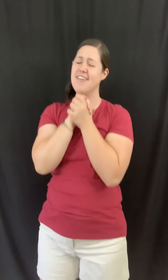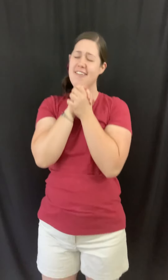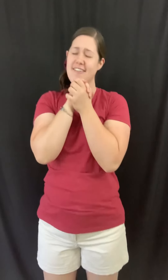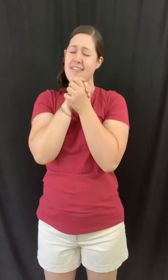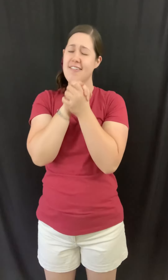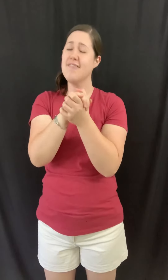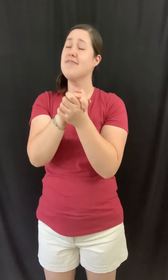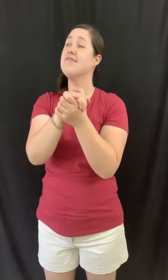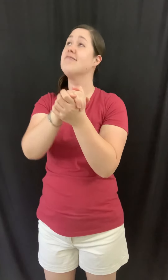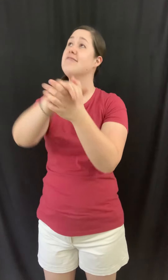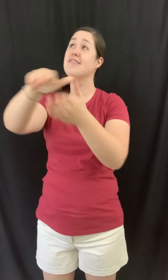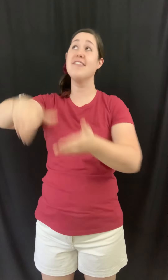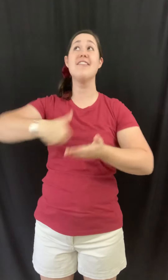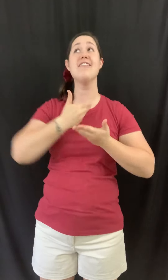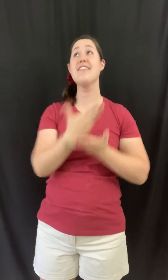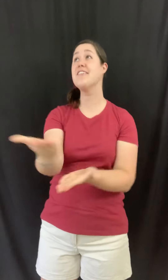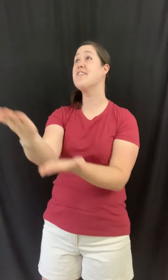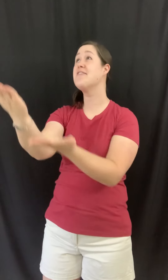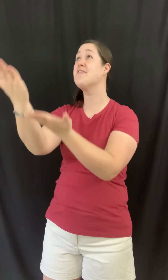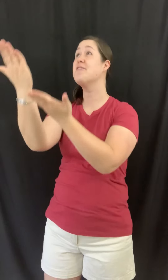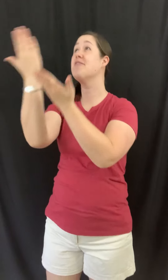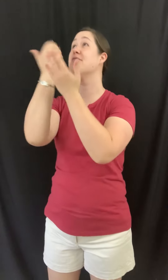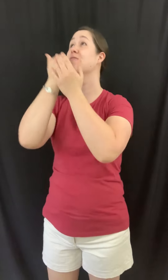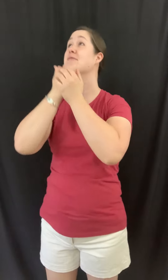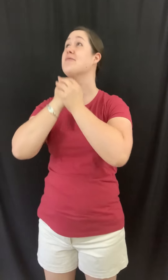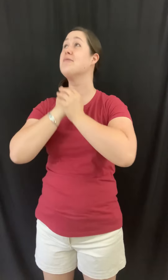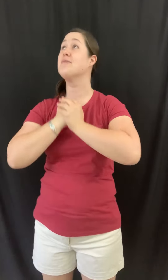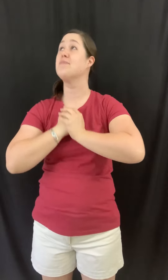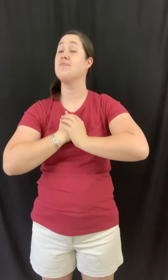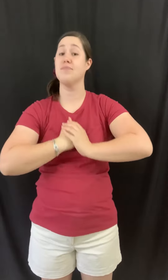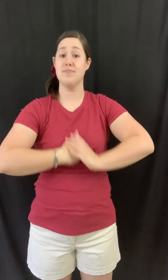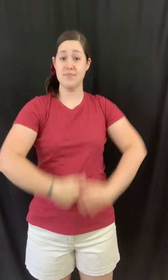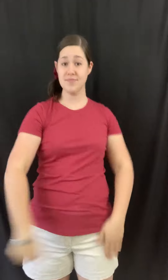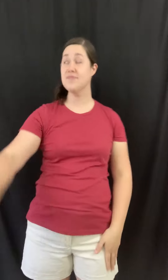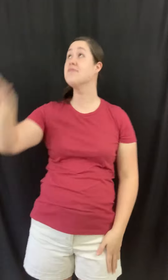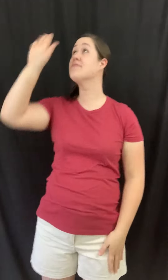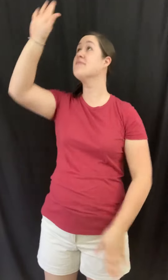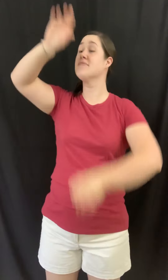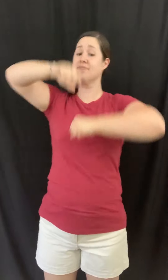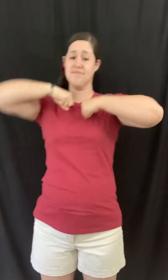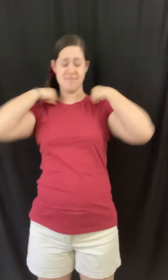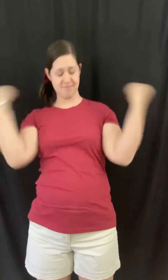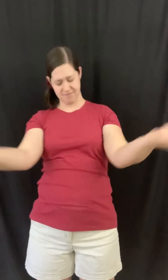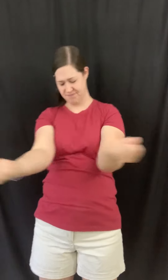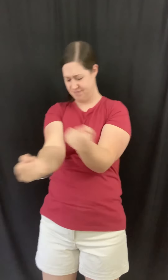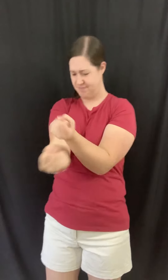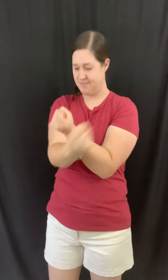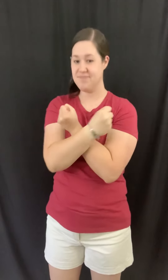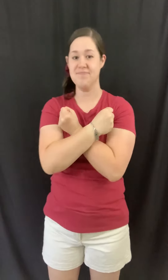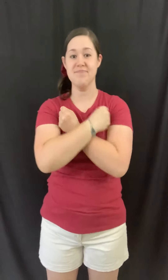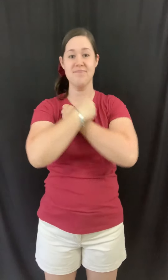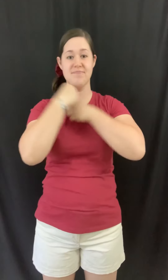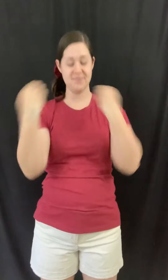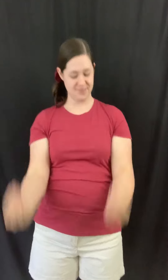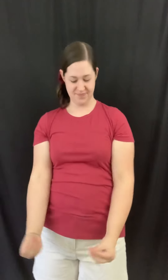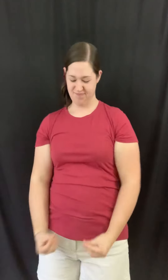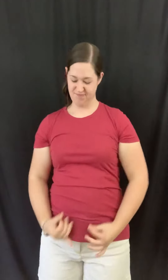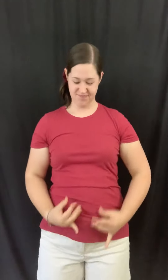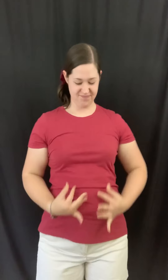in you Release your love inside